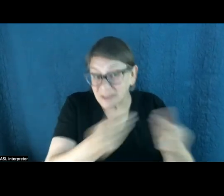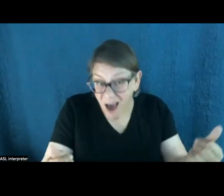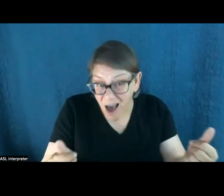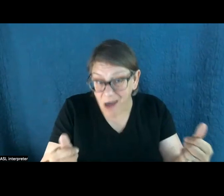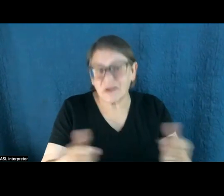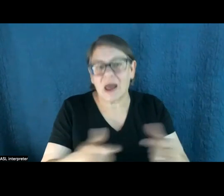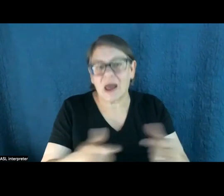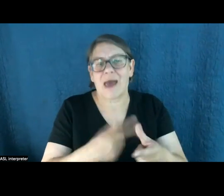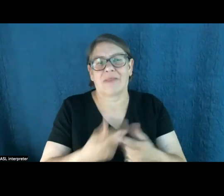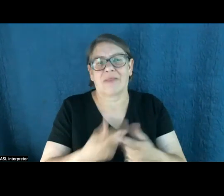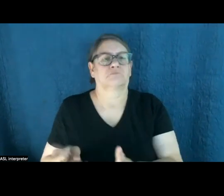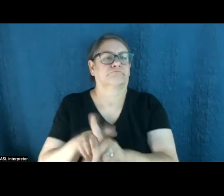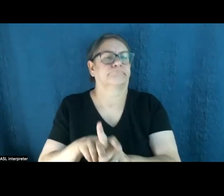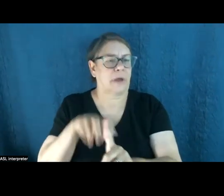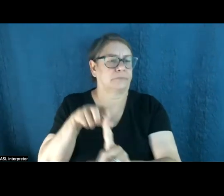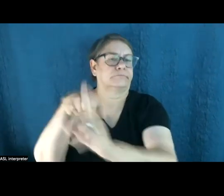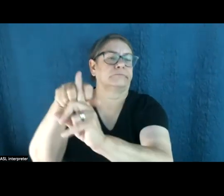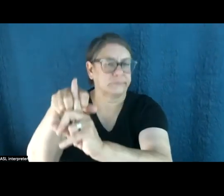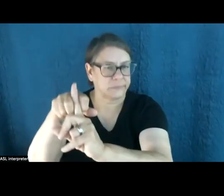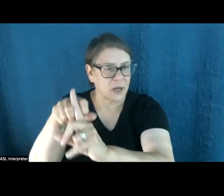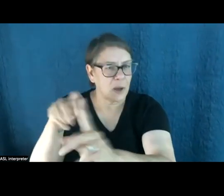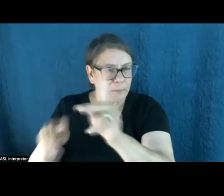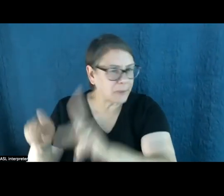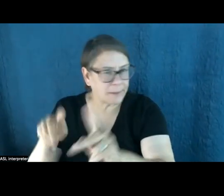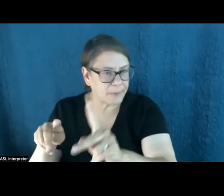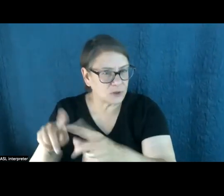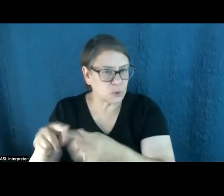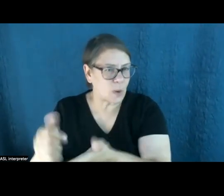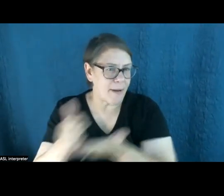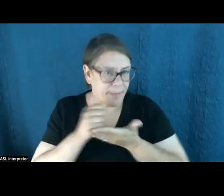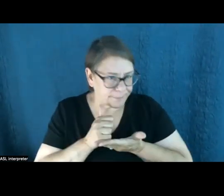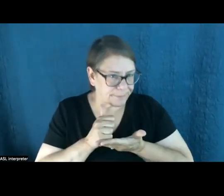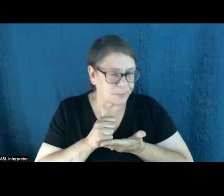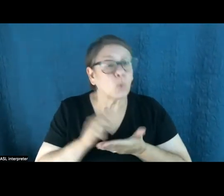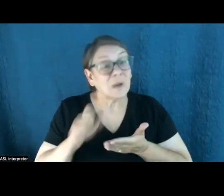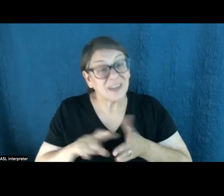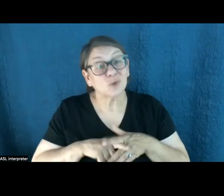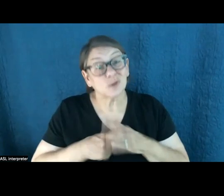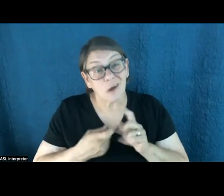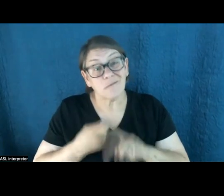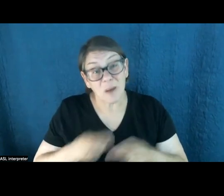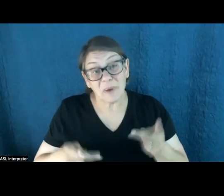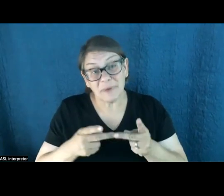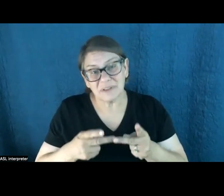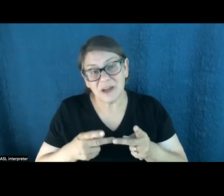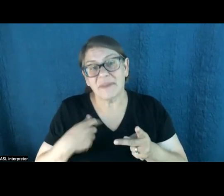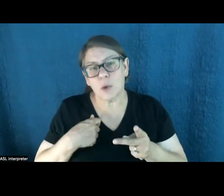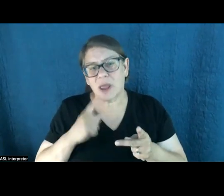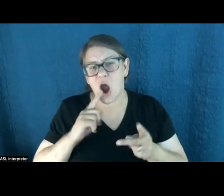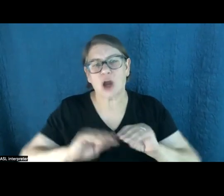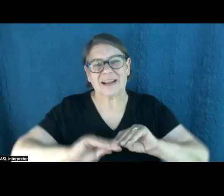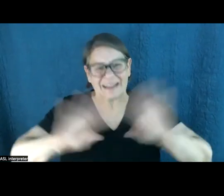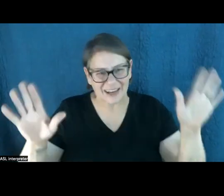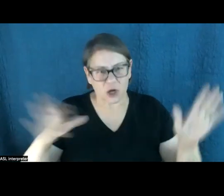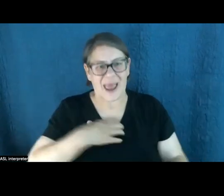mostly or entirely without fossil fuels by, but we need to start from a position of making it clear that we need desperately to figure